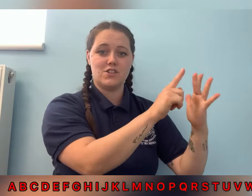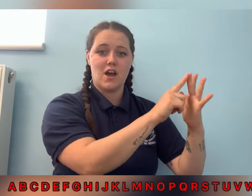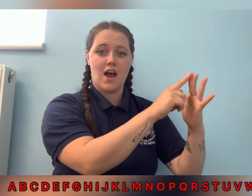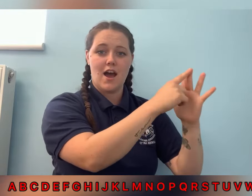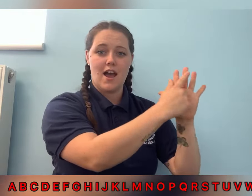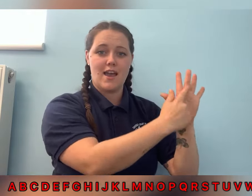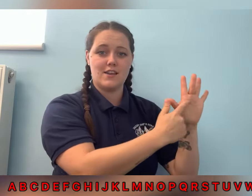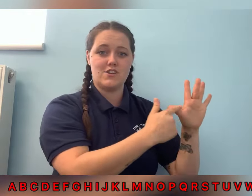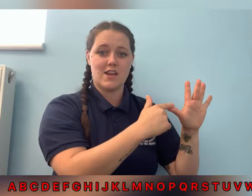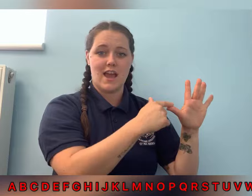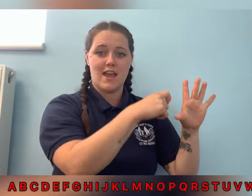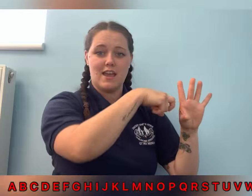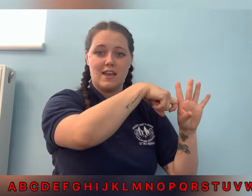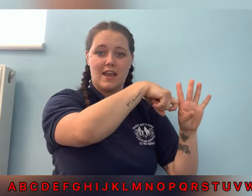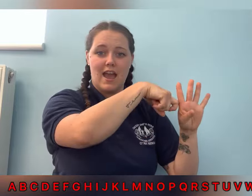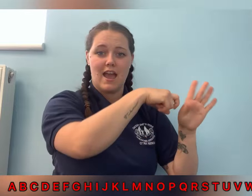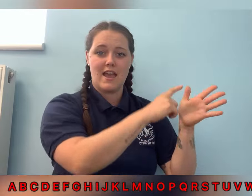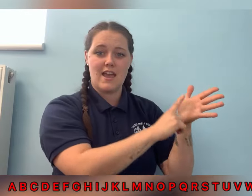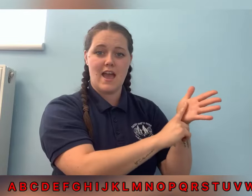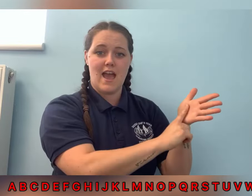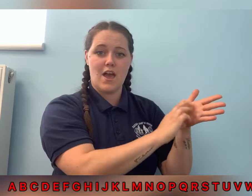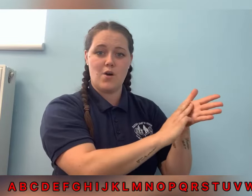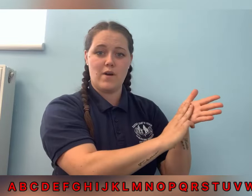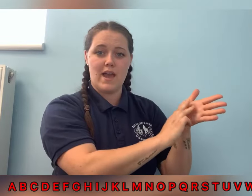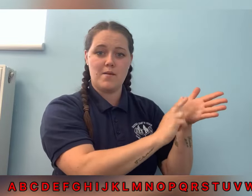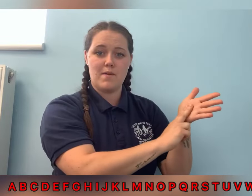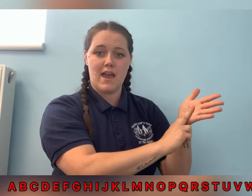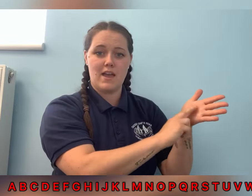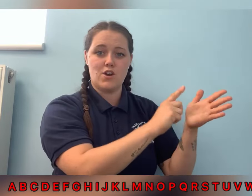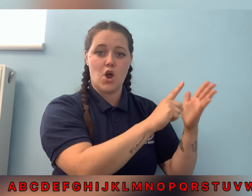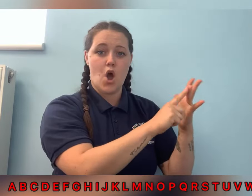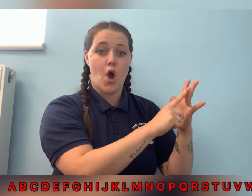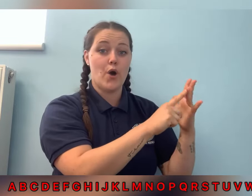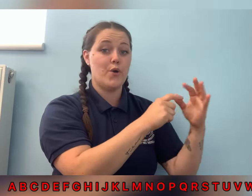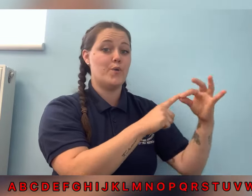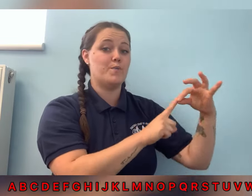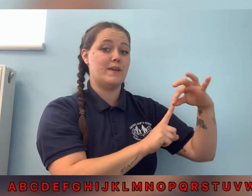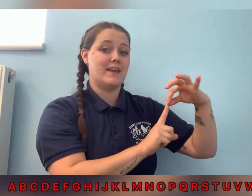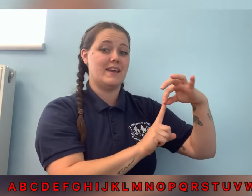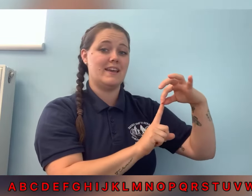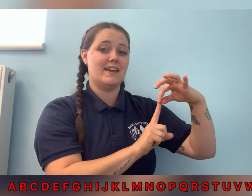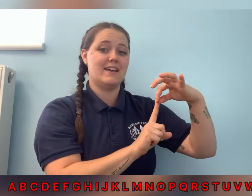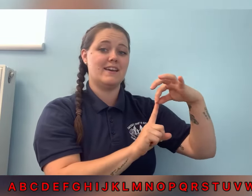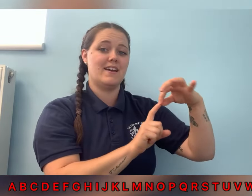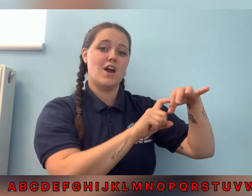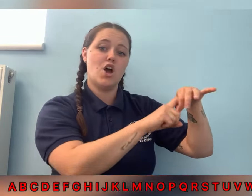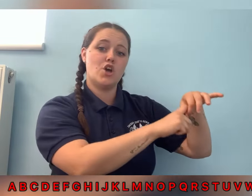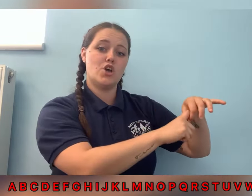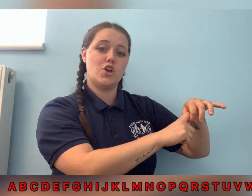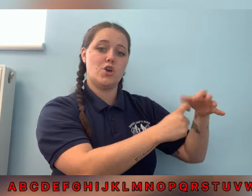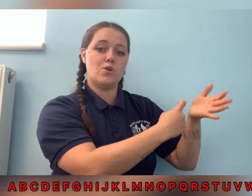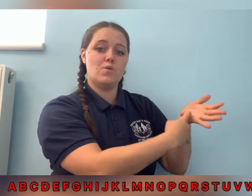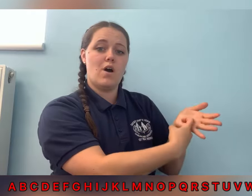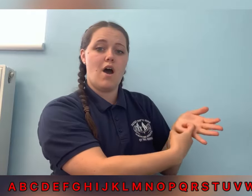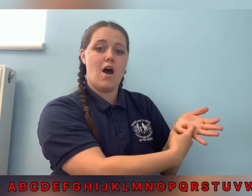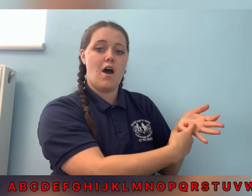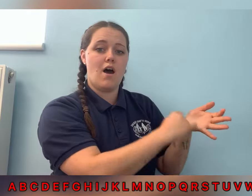I, J, K, L, M, N, O, P, Q, R,